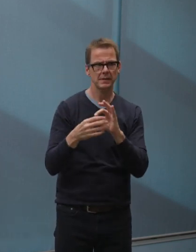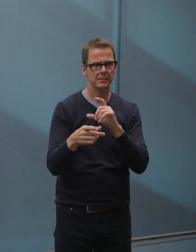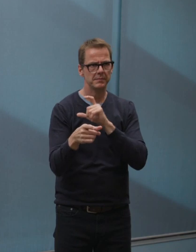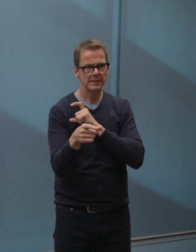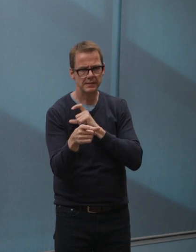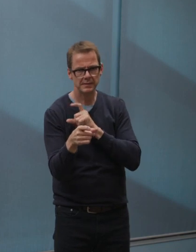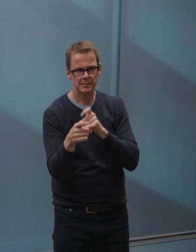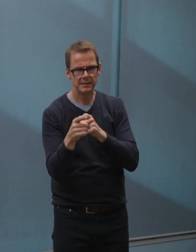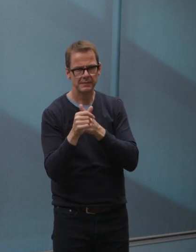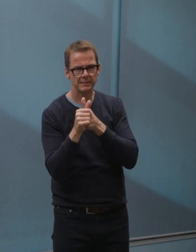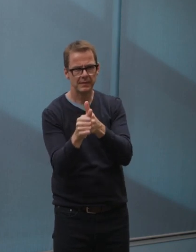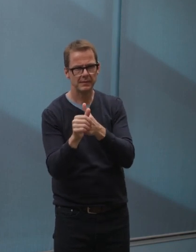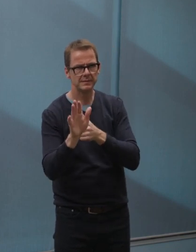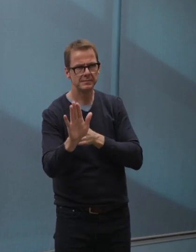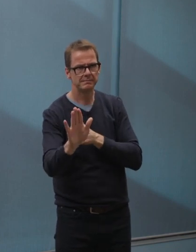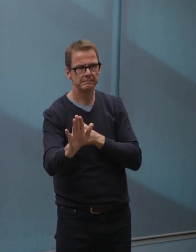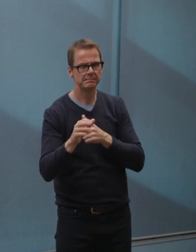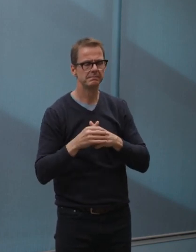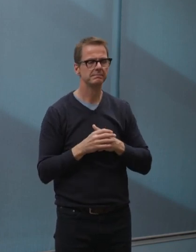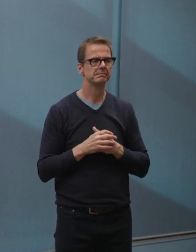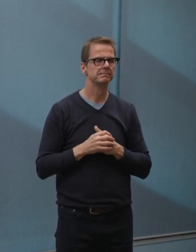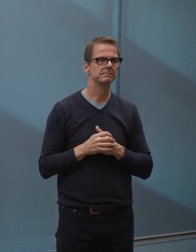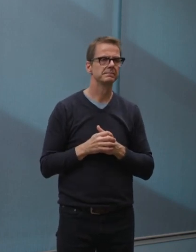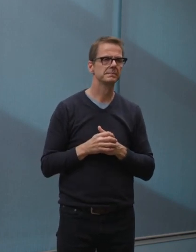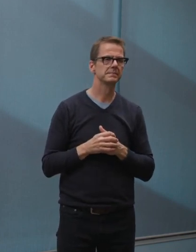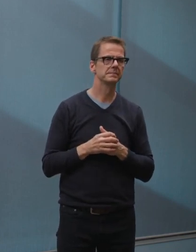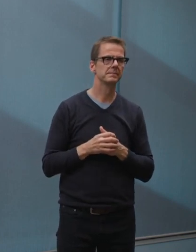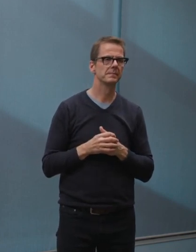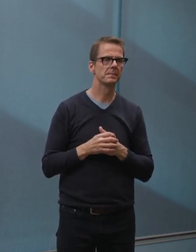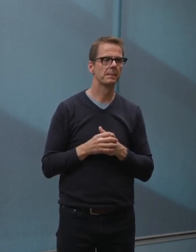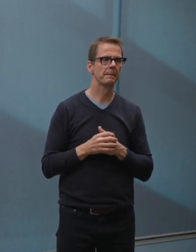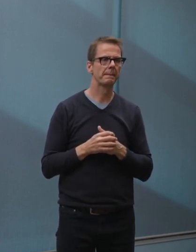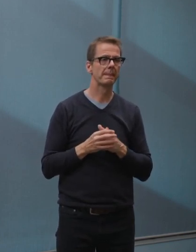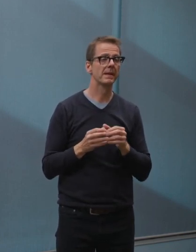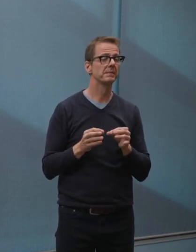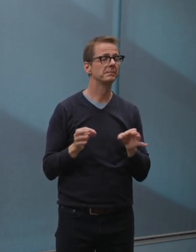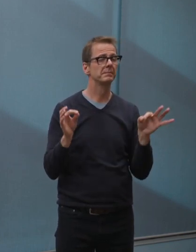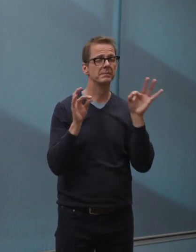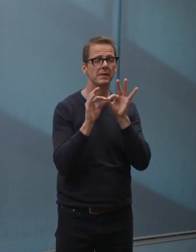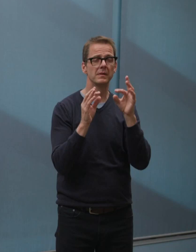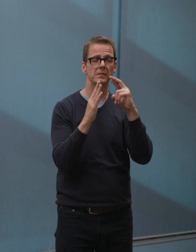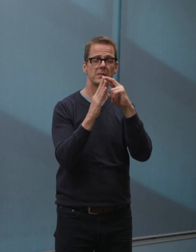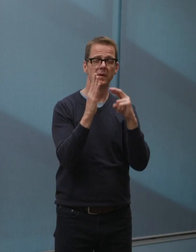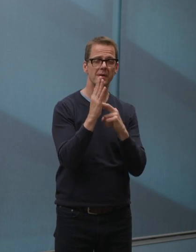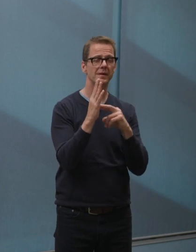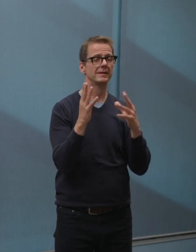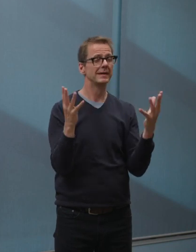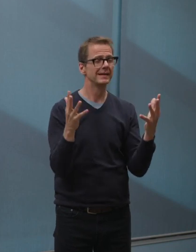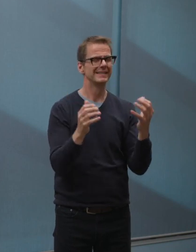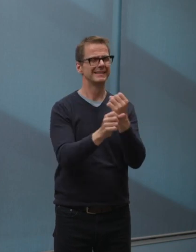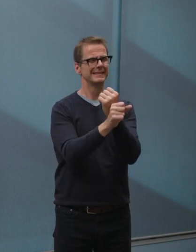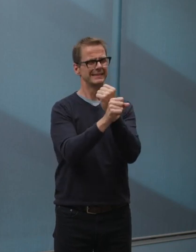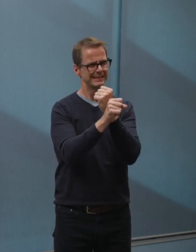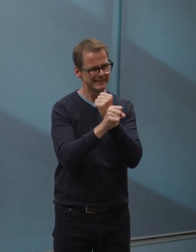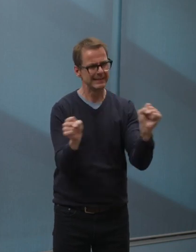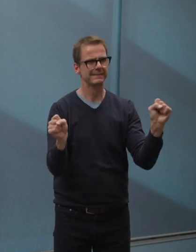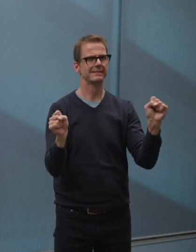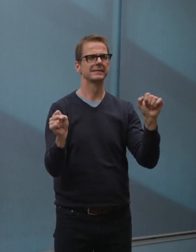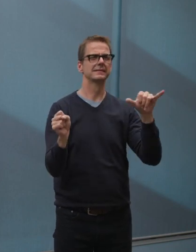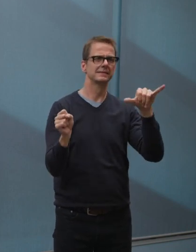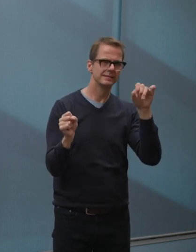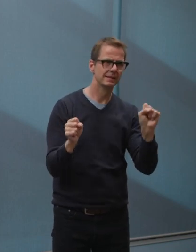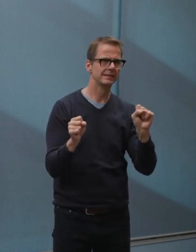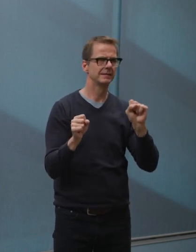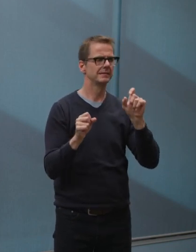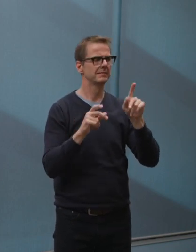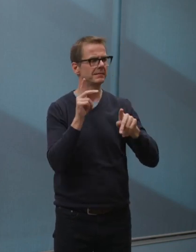public health imperative. And so both on a technical basis and on a public safety basis, you know, we have